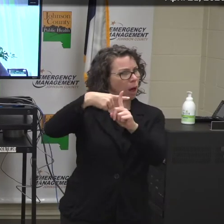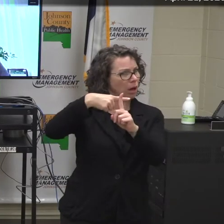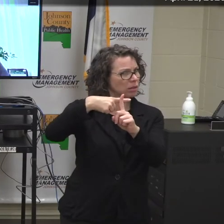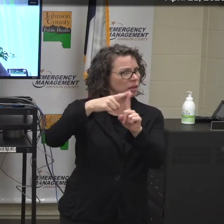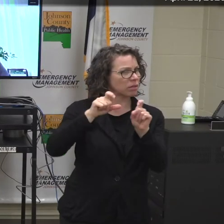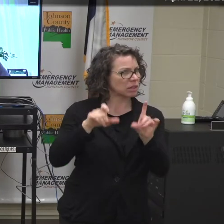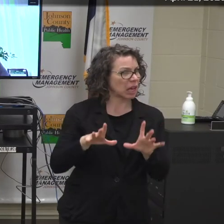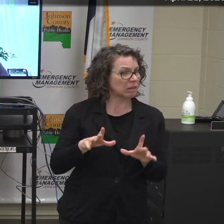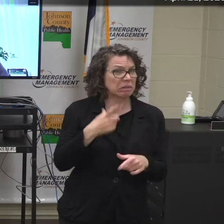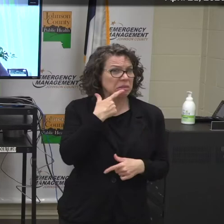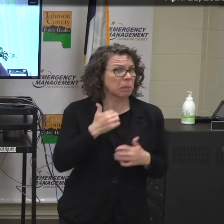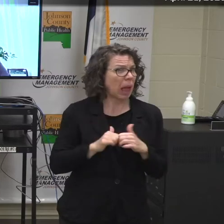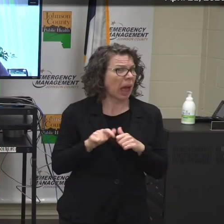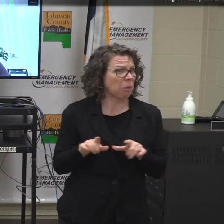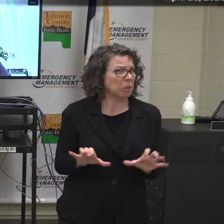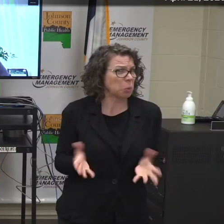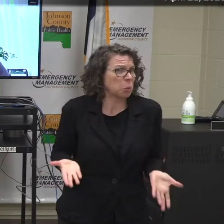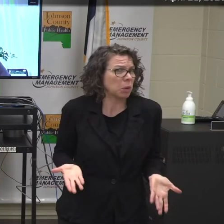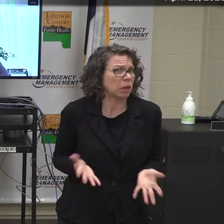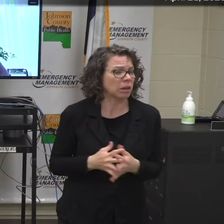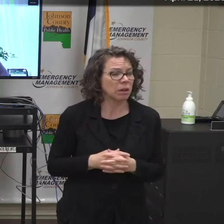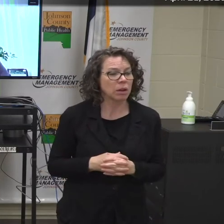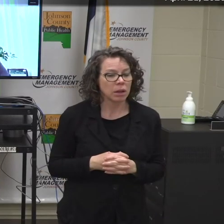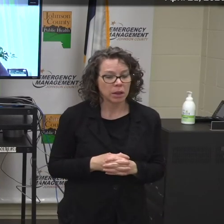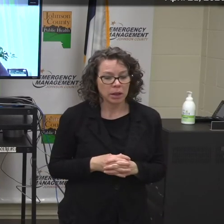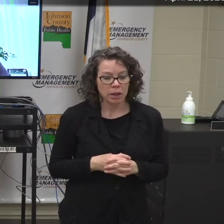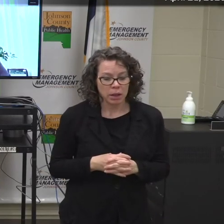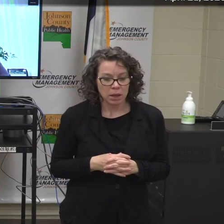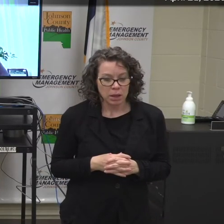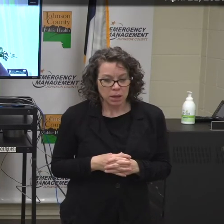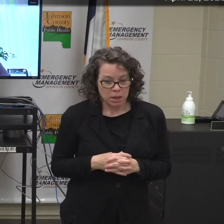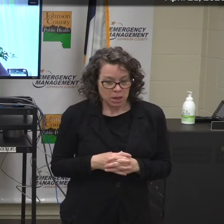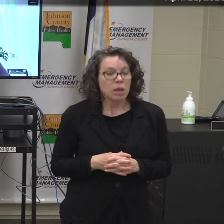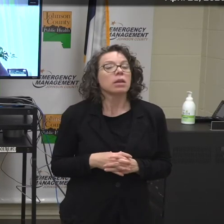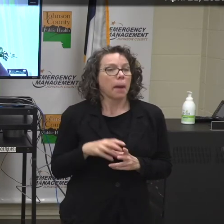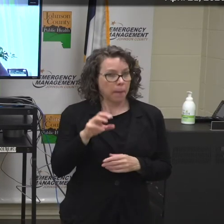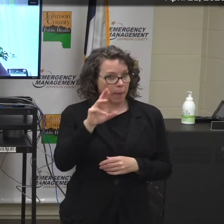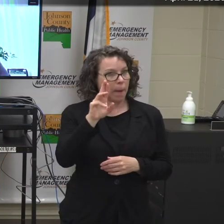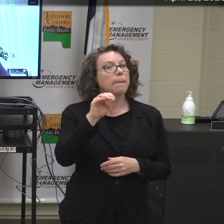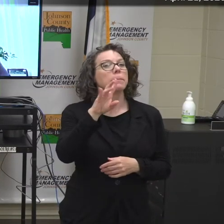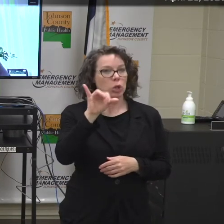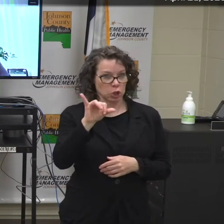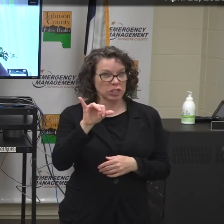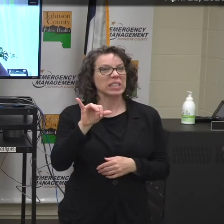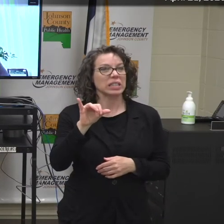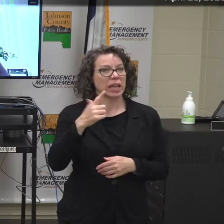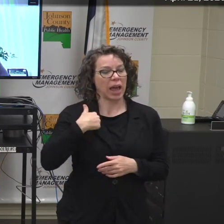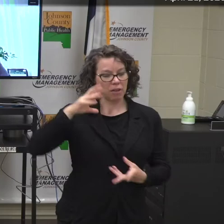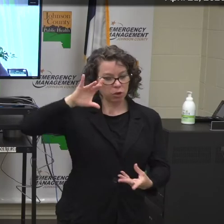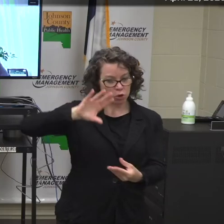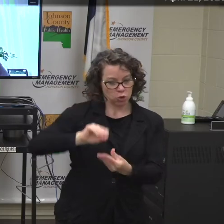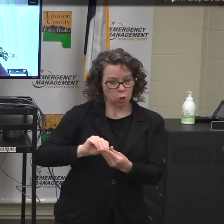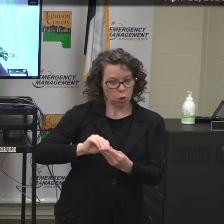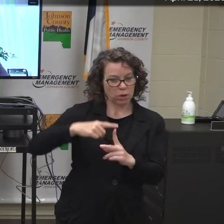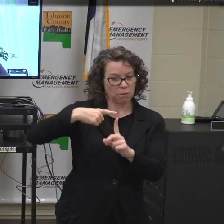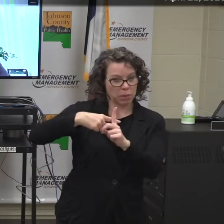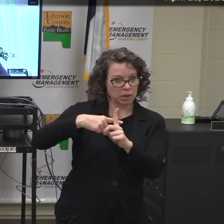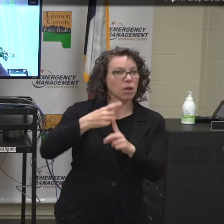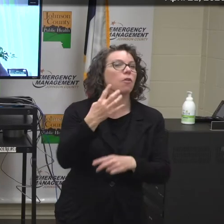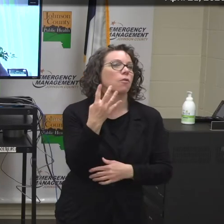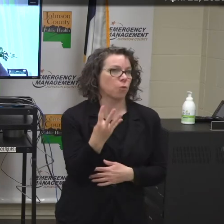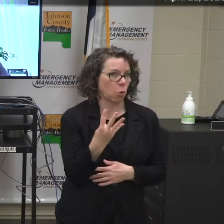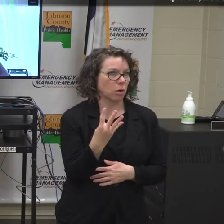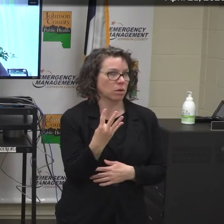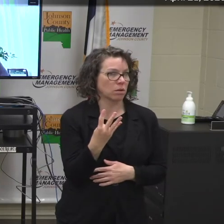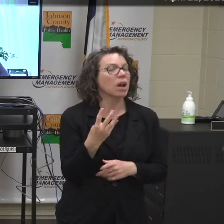and their health outcomes? We have had four since the beginning. We believe that those have been community spread. They